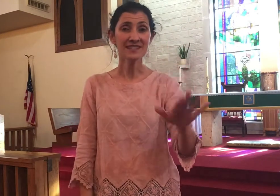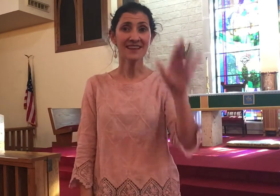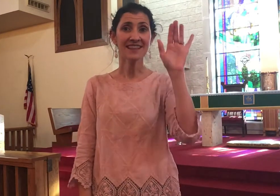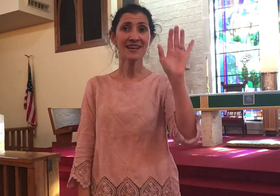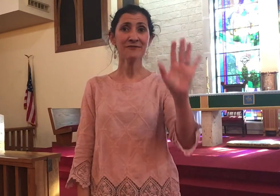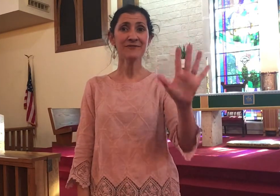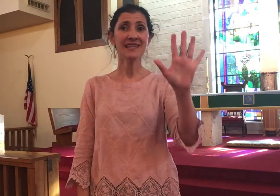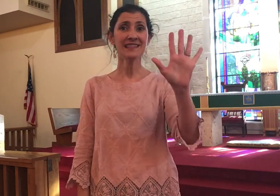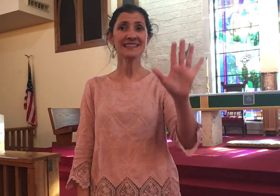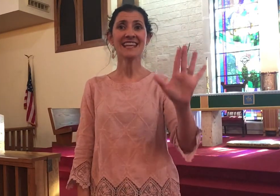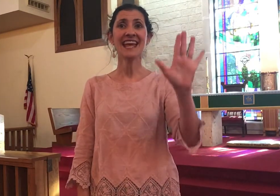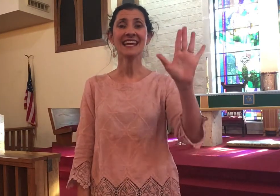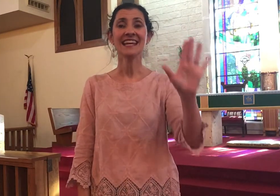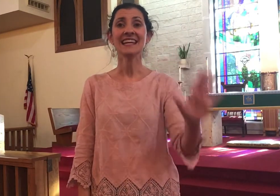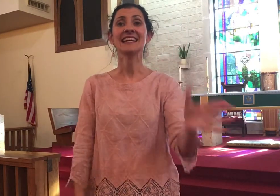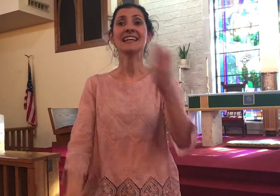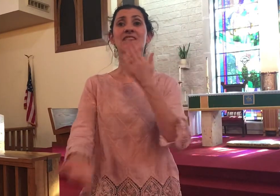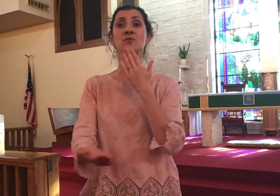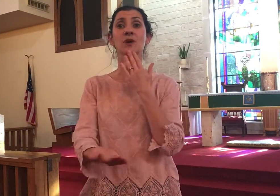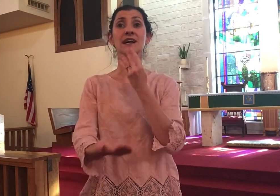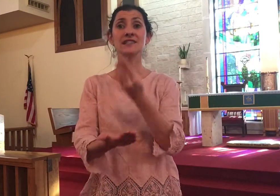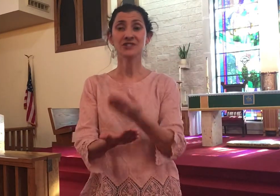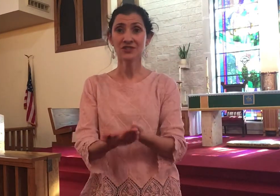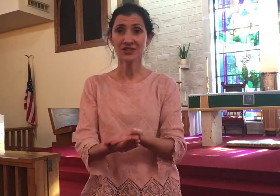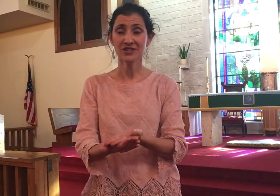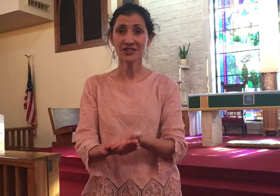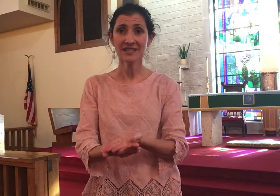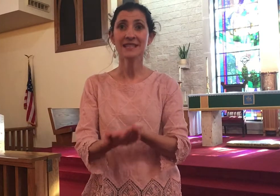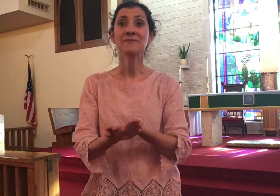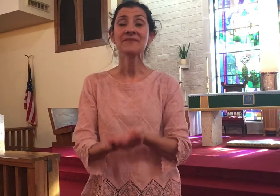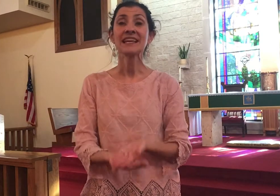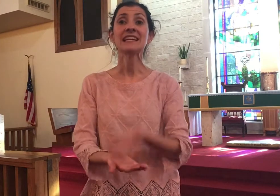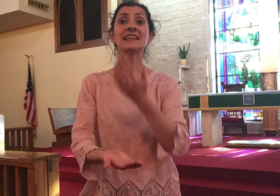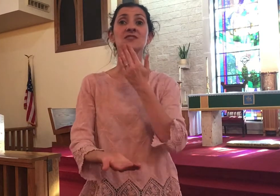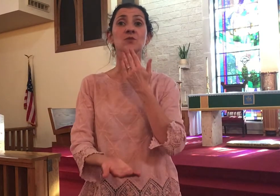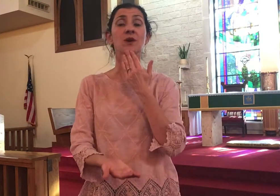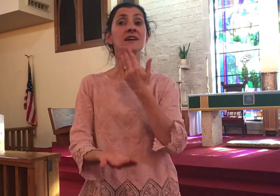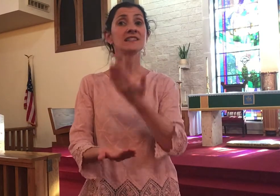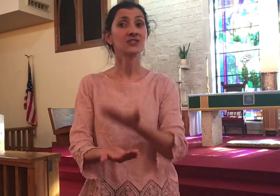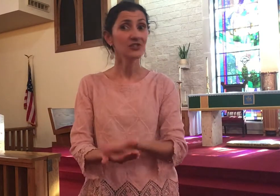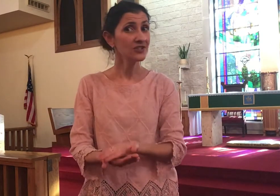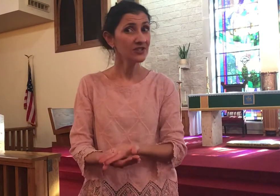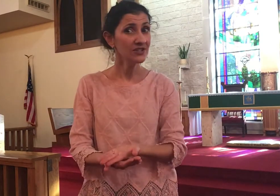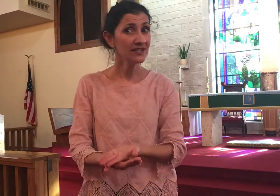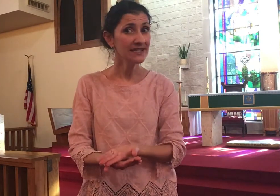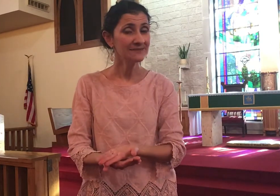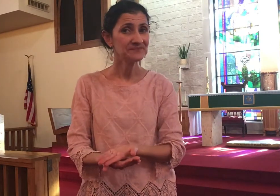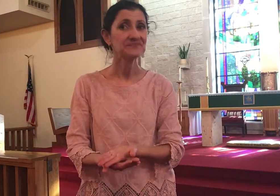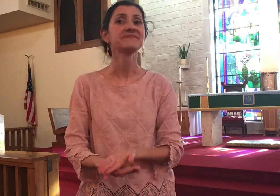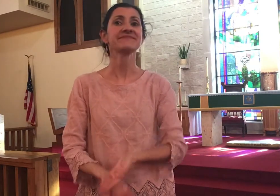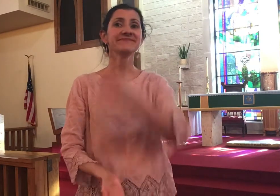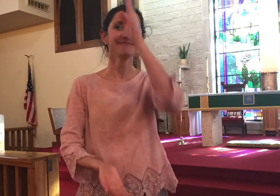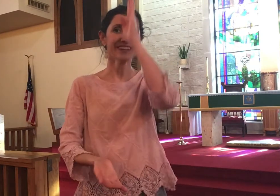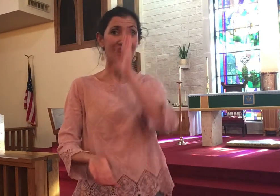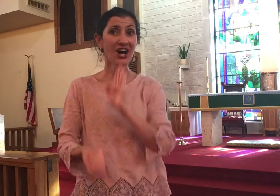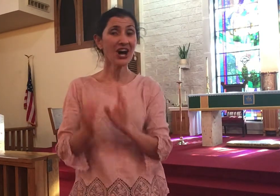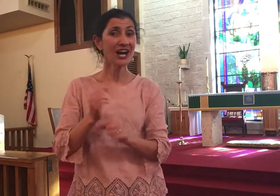on the fifth day it was good it was good God